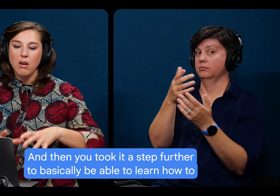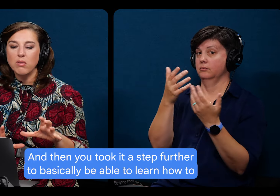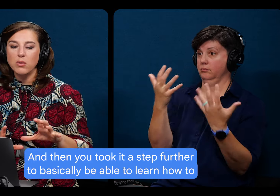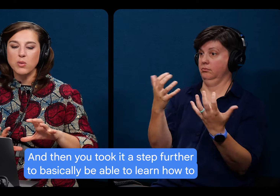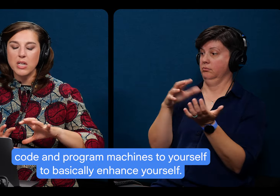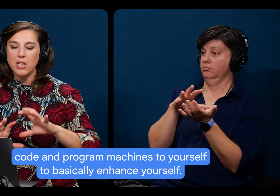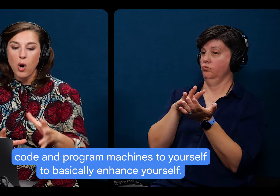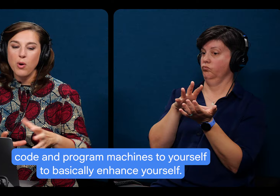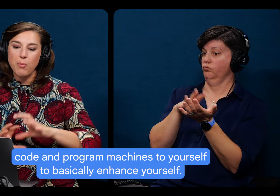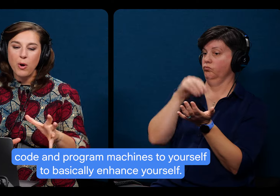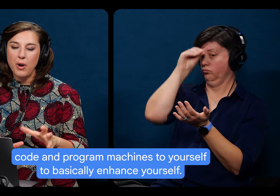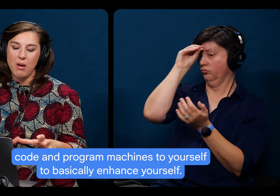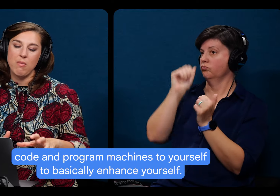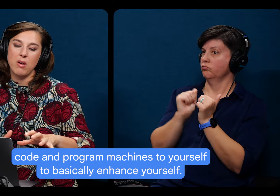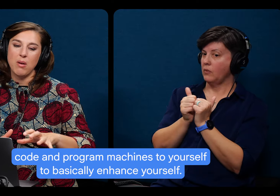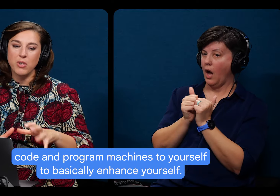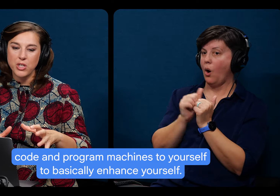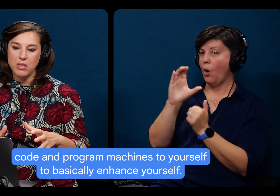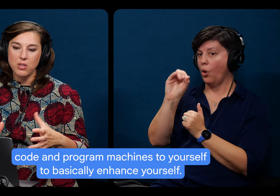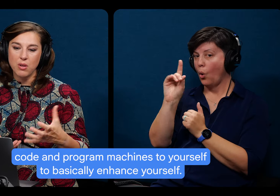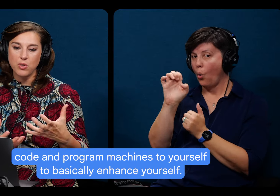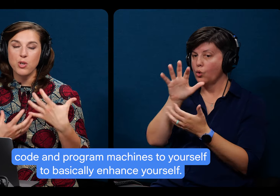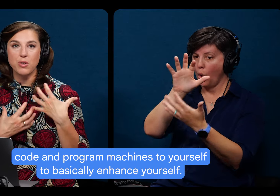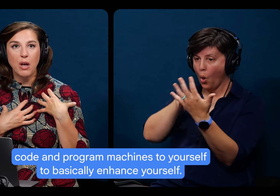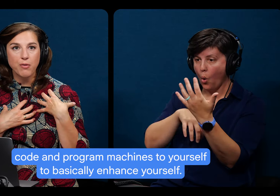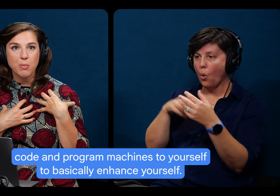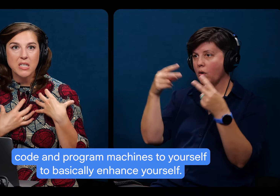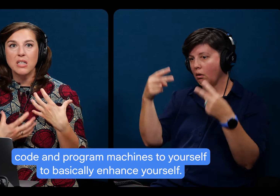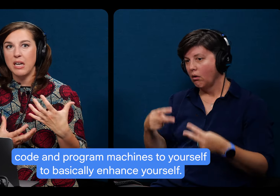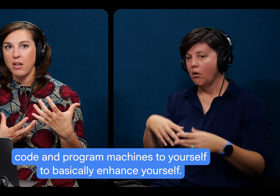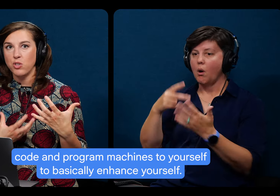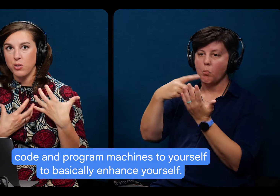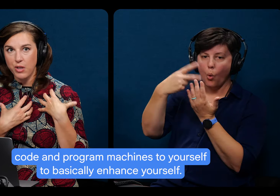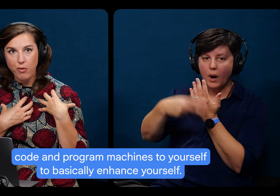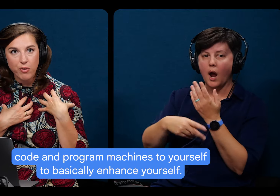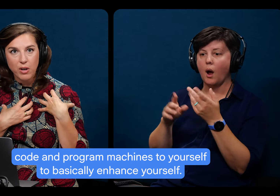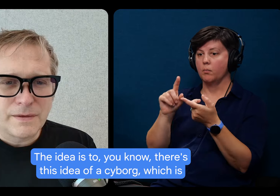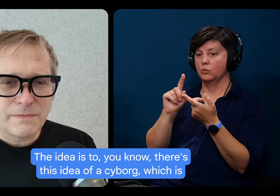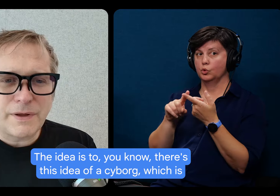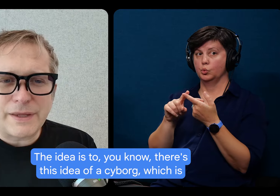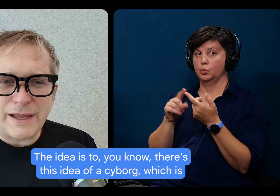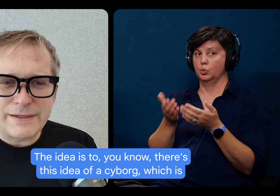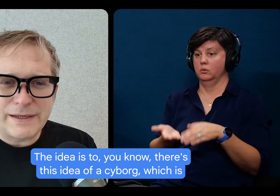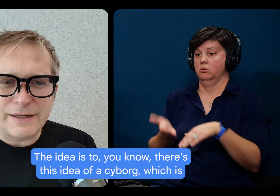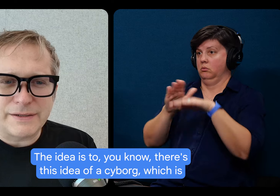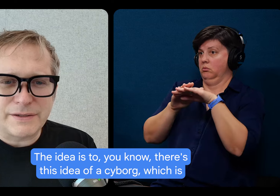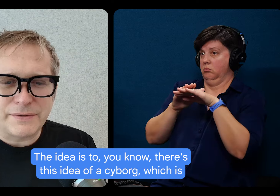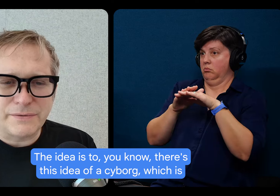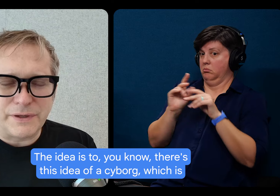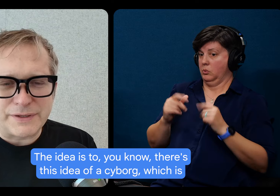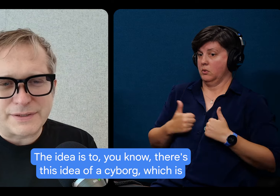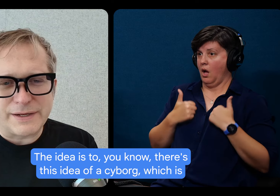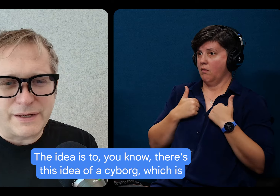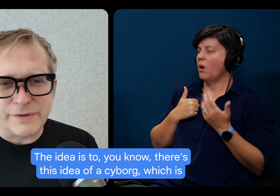code and program machines to yourself to basically enhance yourself. Well, the idea is